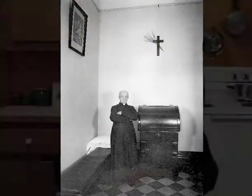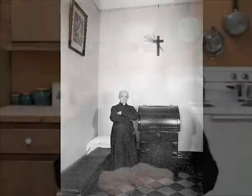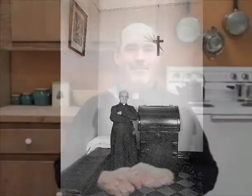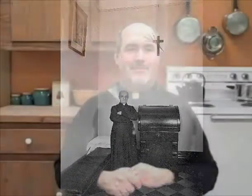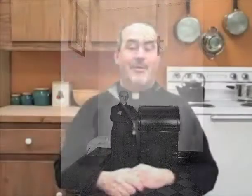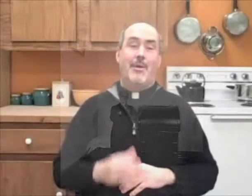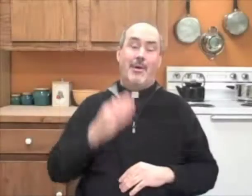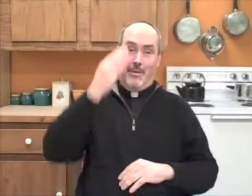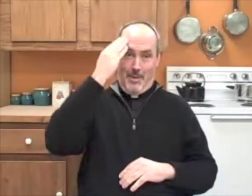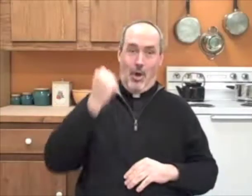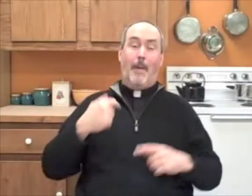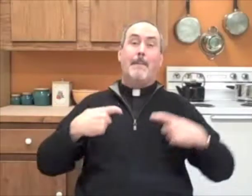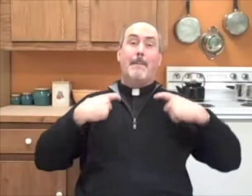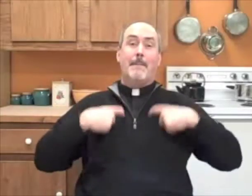up to see brother André.